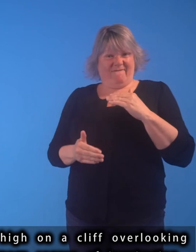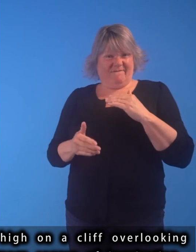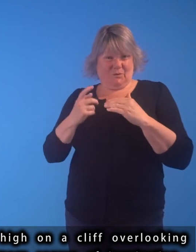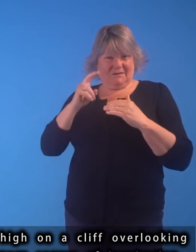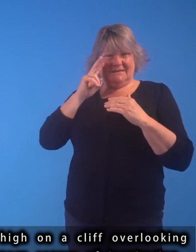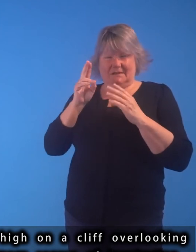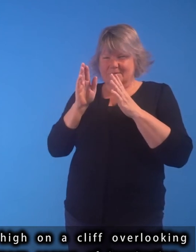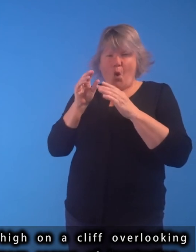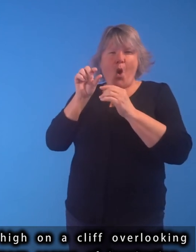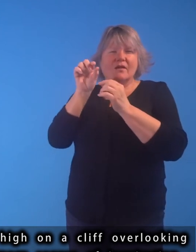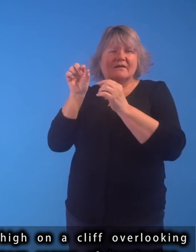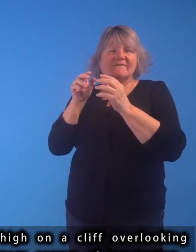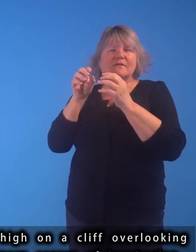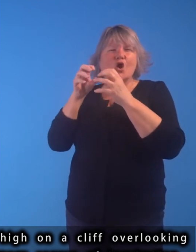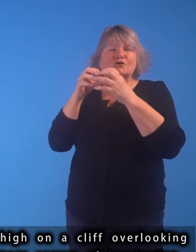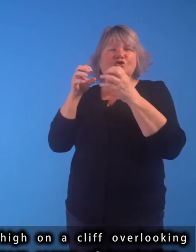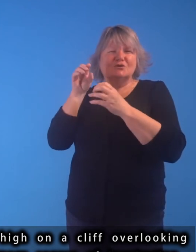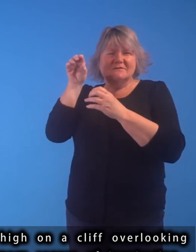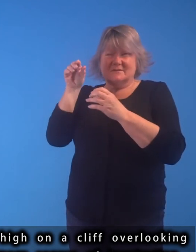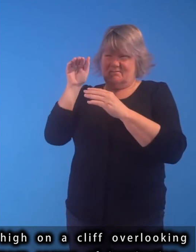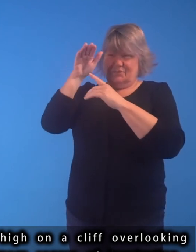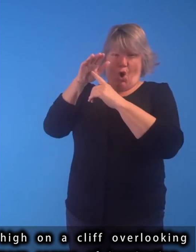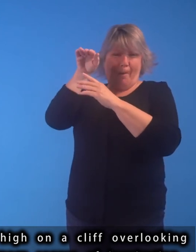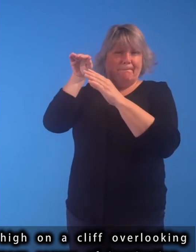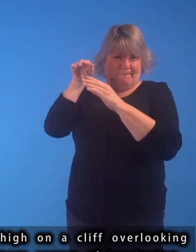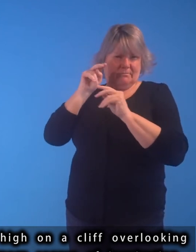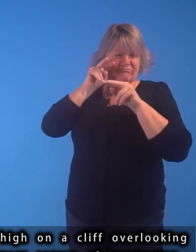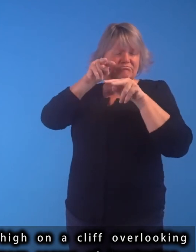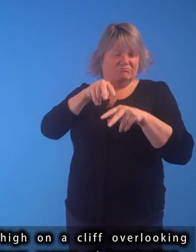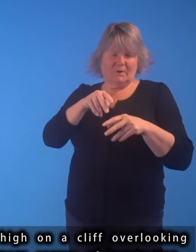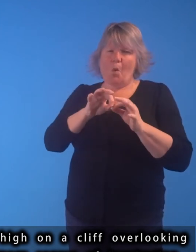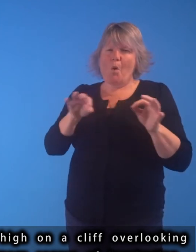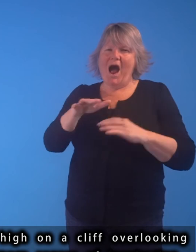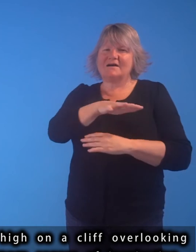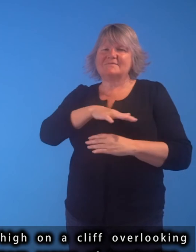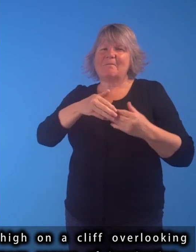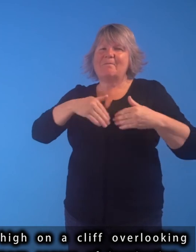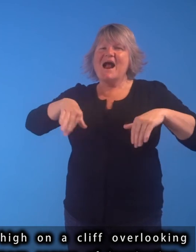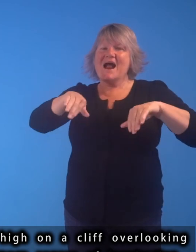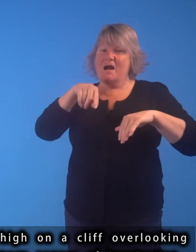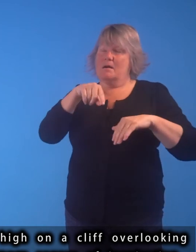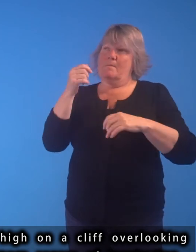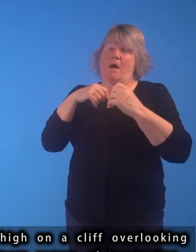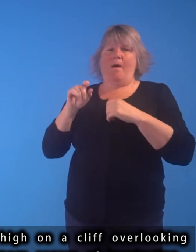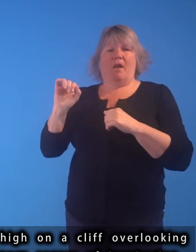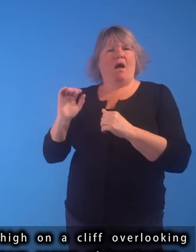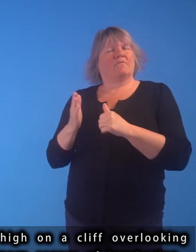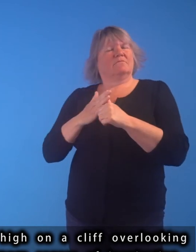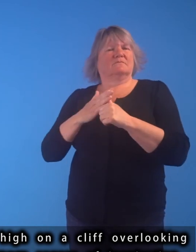The little cluster of cottages, perched high on a cliff overlooking a secluded bay, was to become a primary